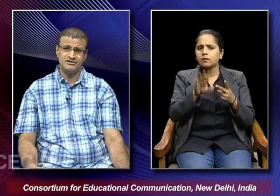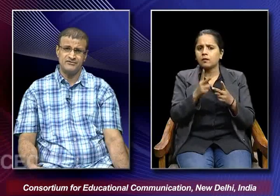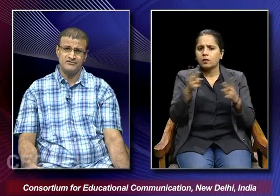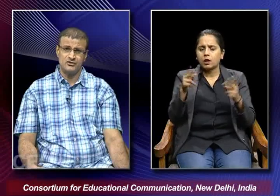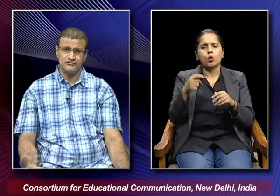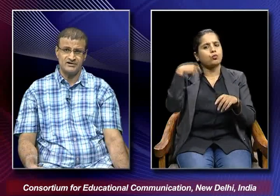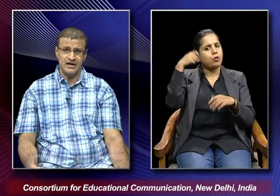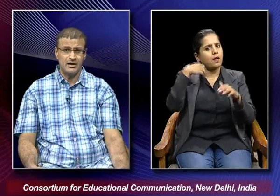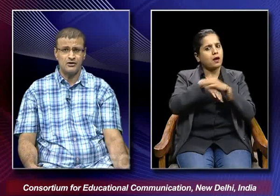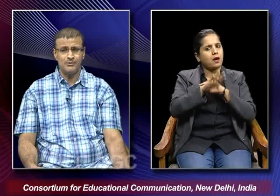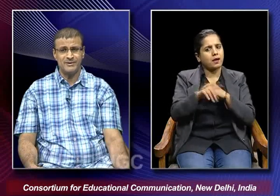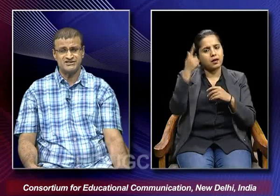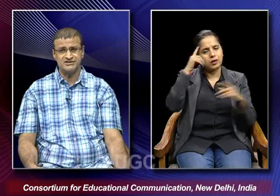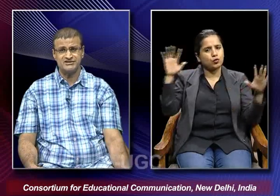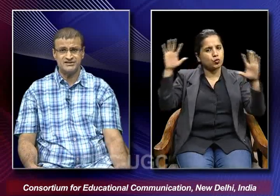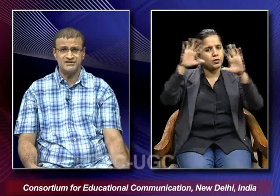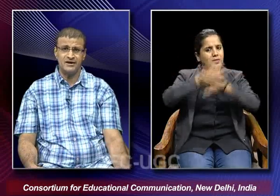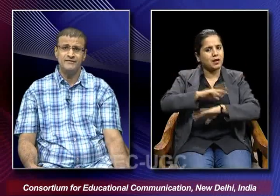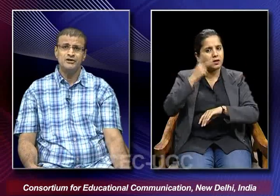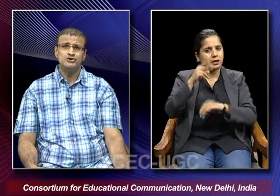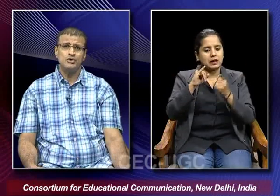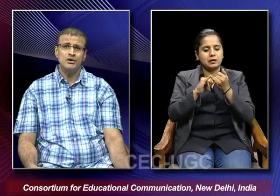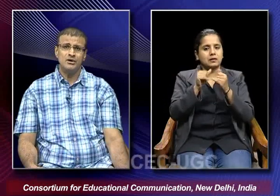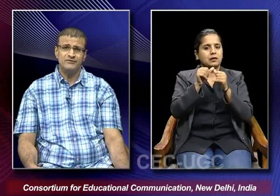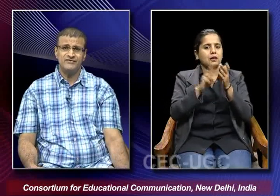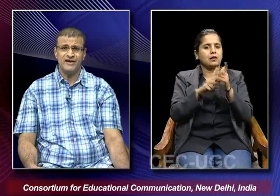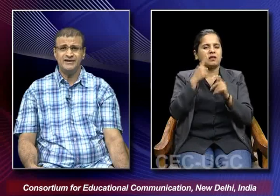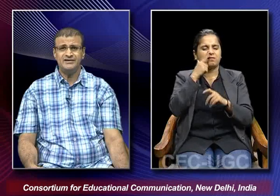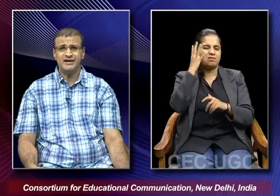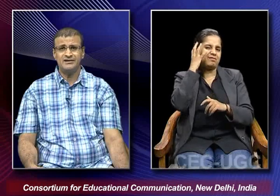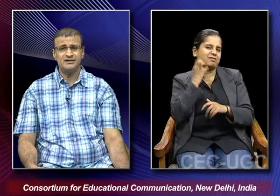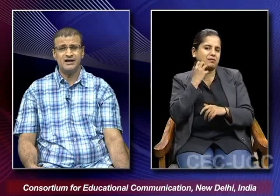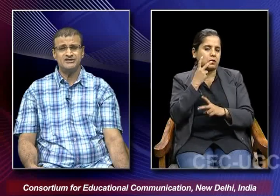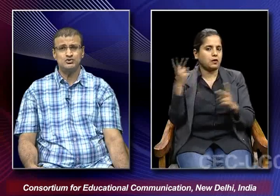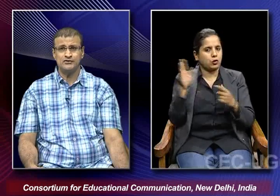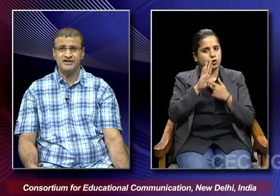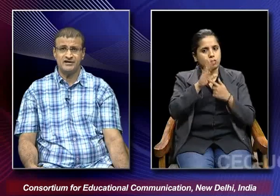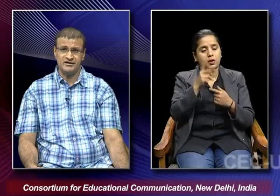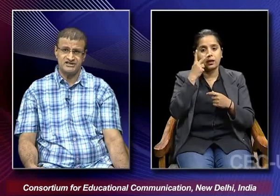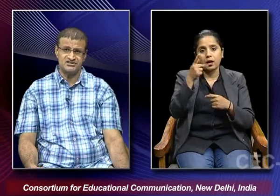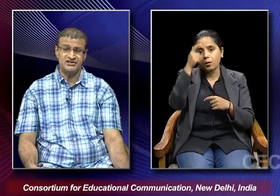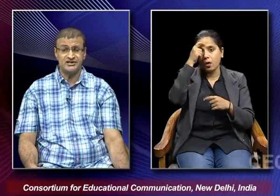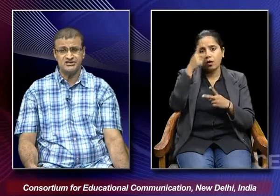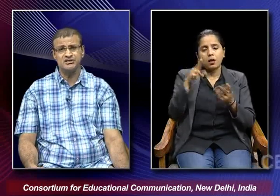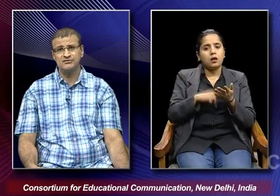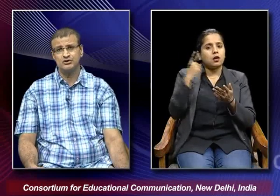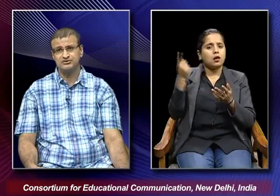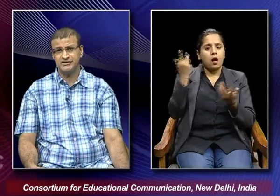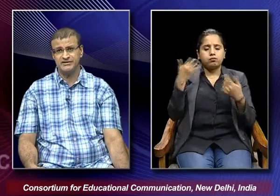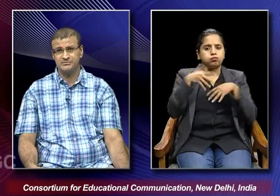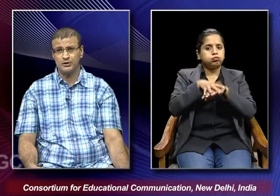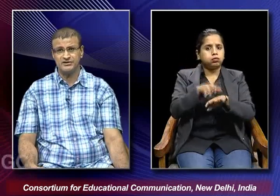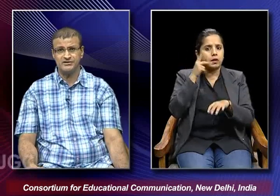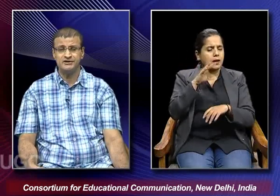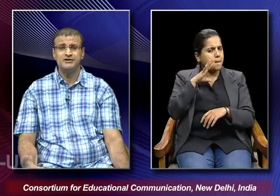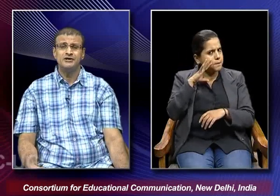film in the framework of the dark complexion sandhya so we find that the issue of the national integration was very